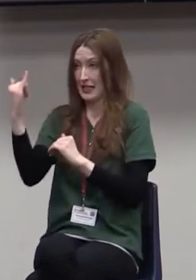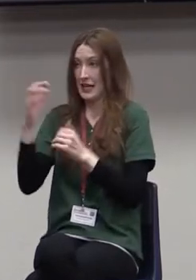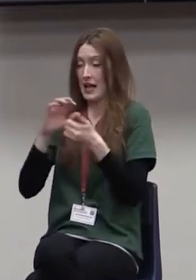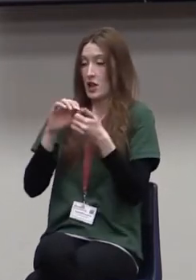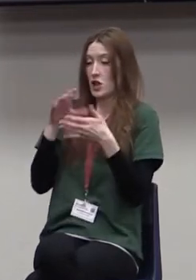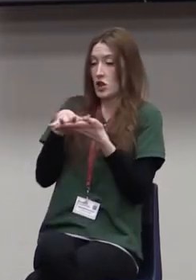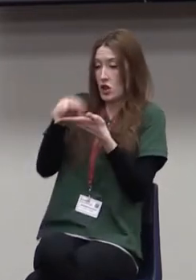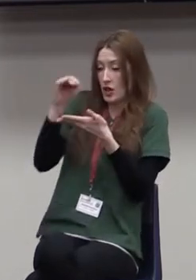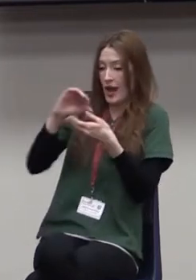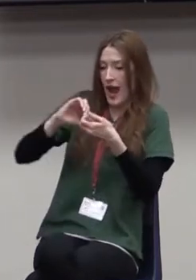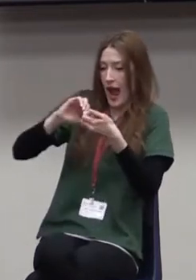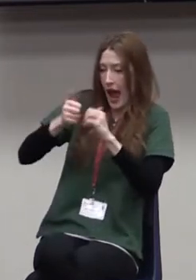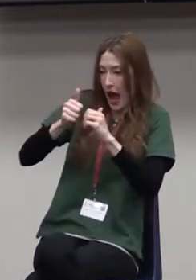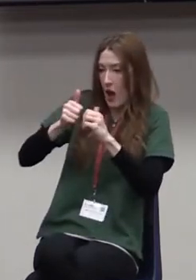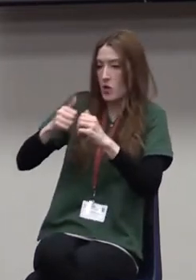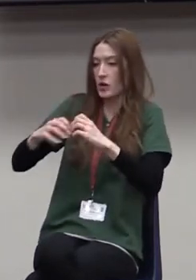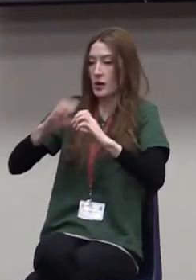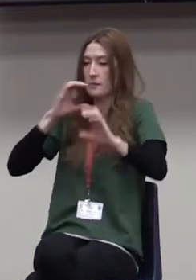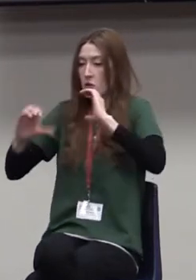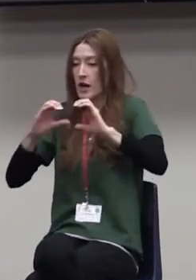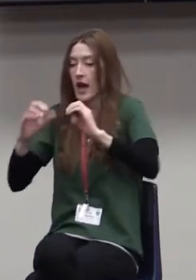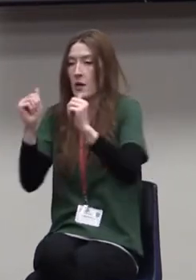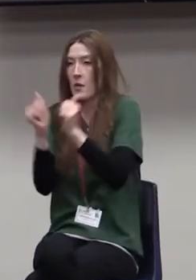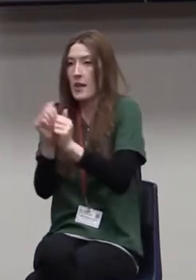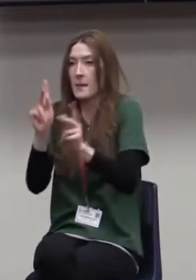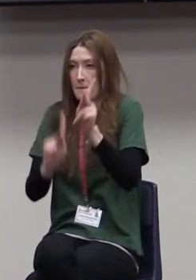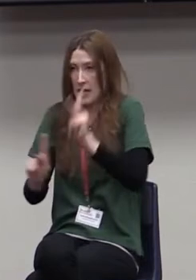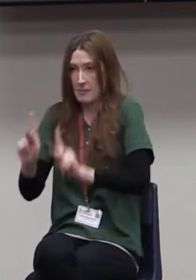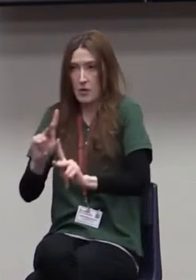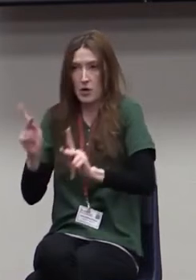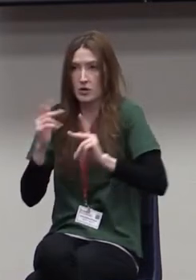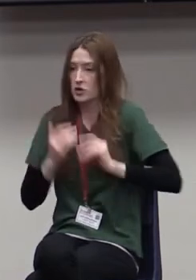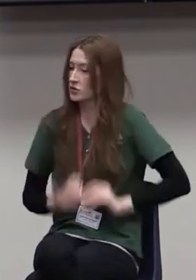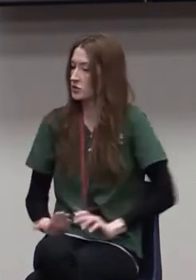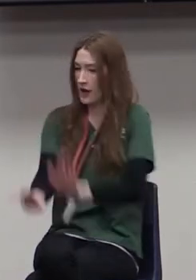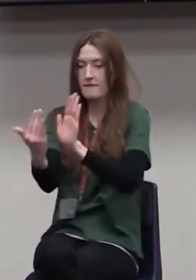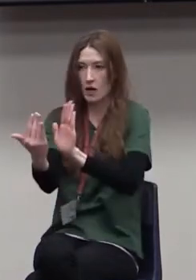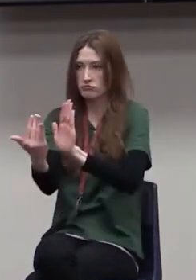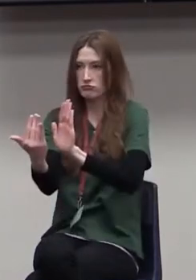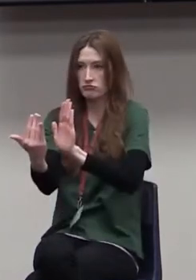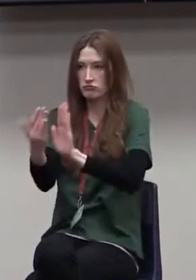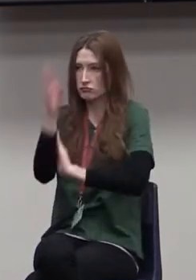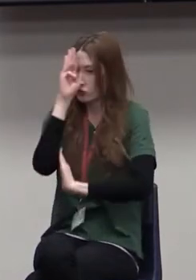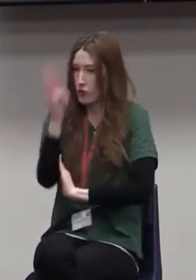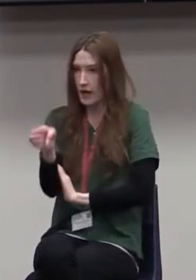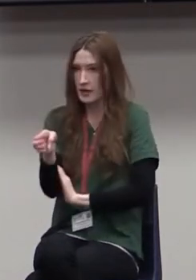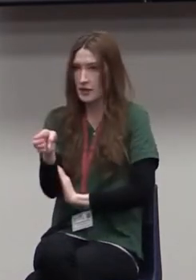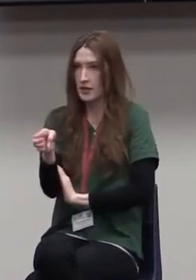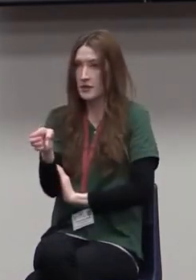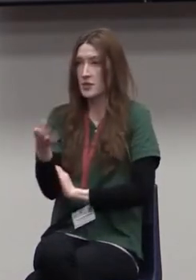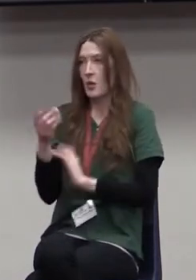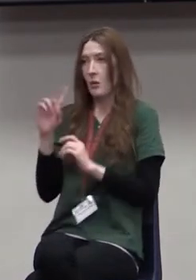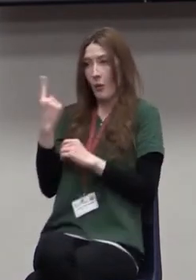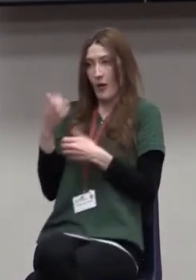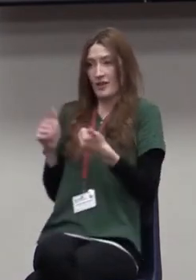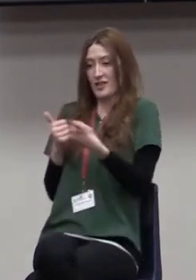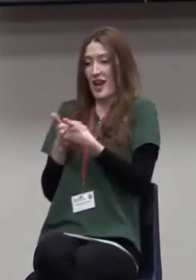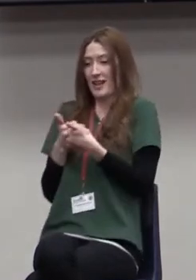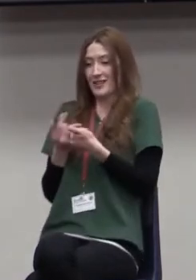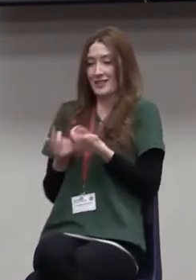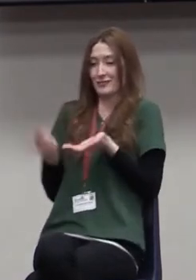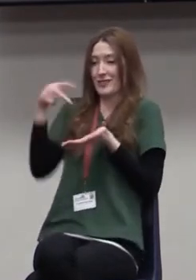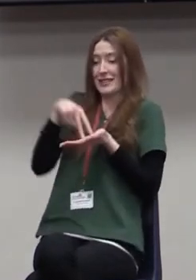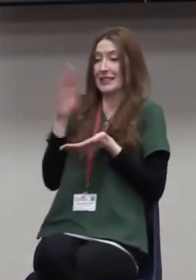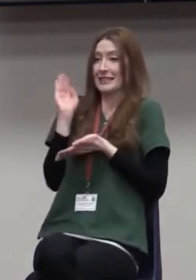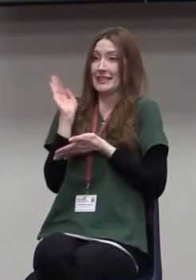to communicate with people up front. You know, one of the biggest challenges with congregations is when somebody gets up on a Sunday and says, next